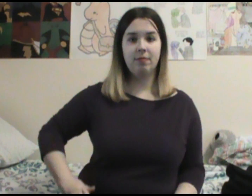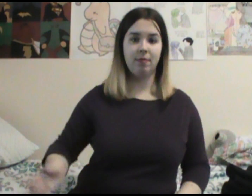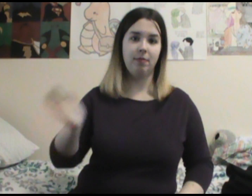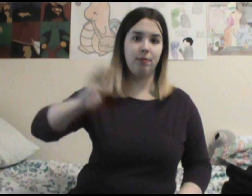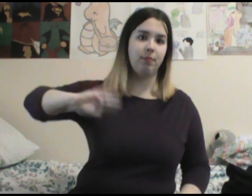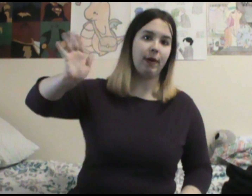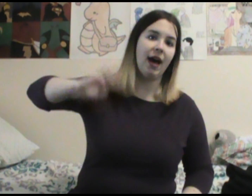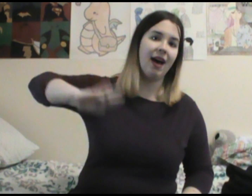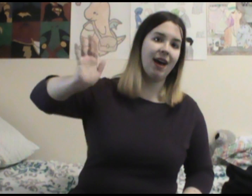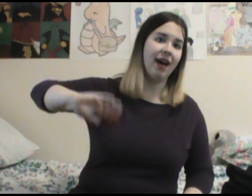Bye!